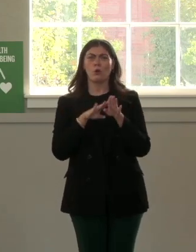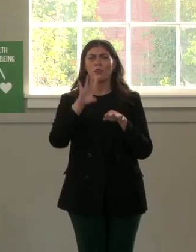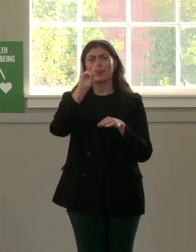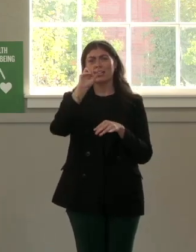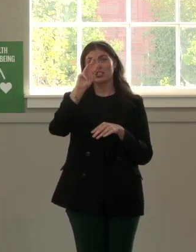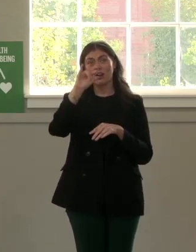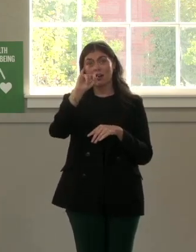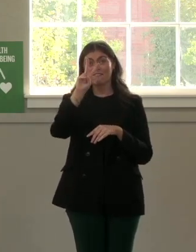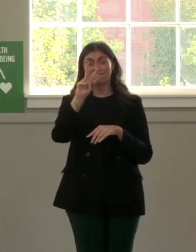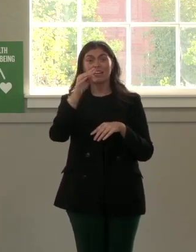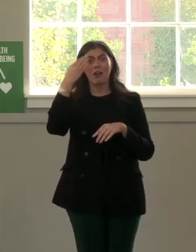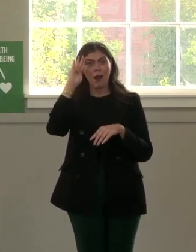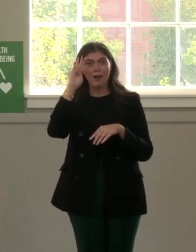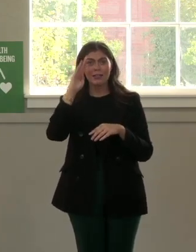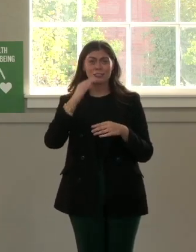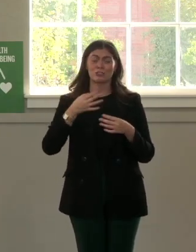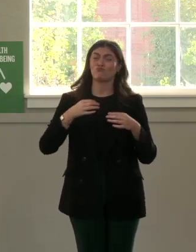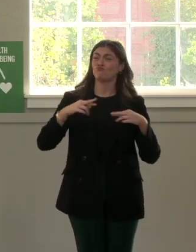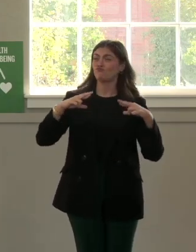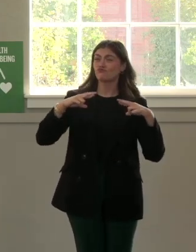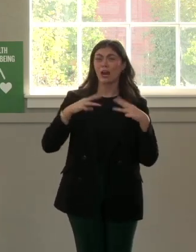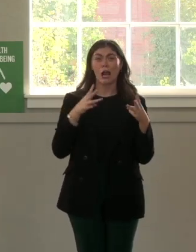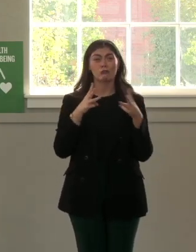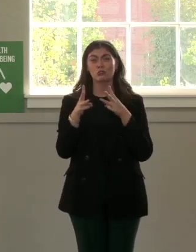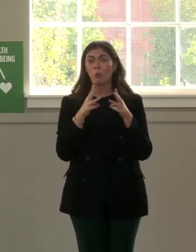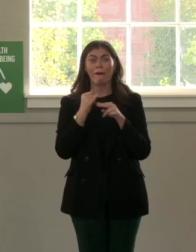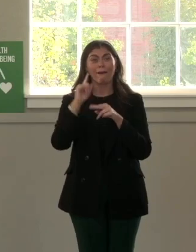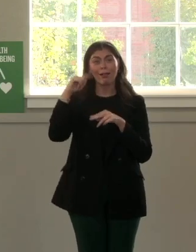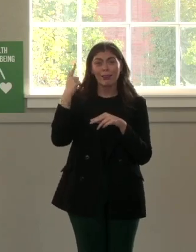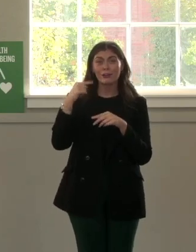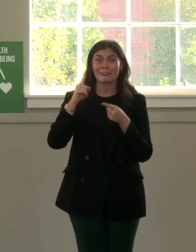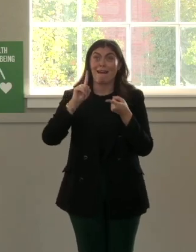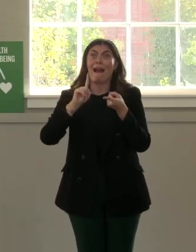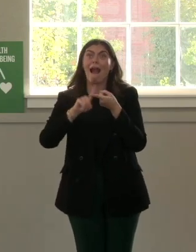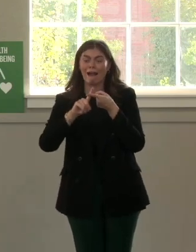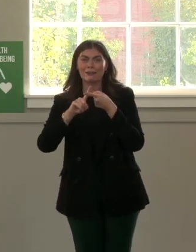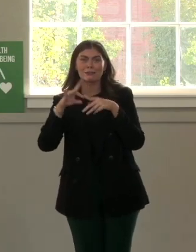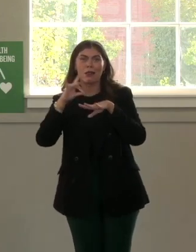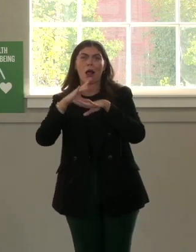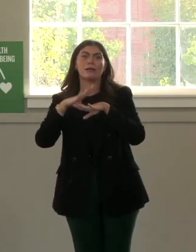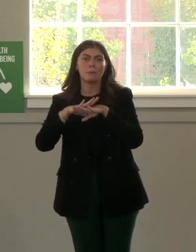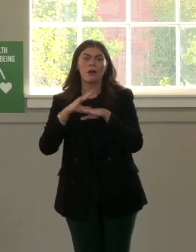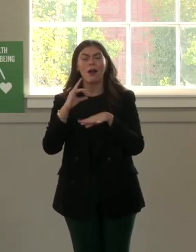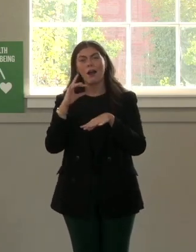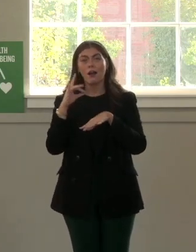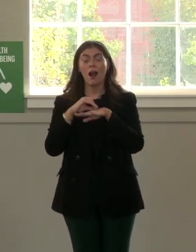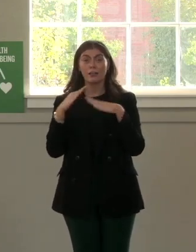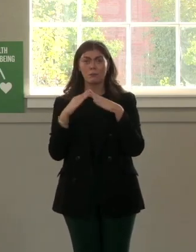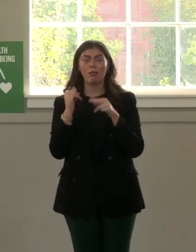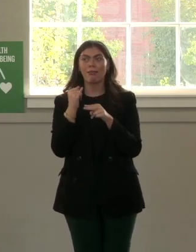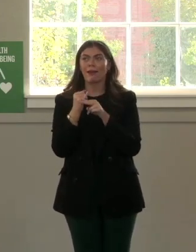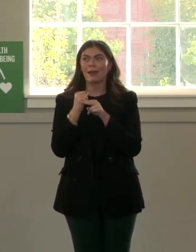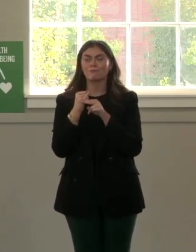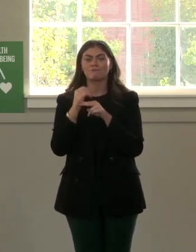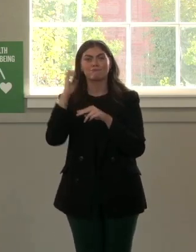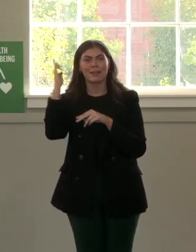Proud to work at 1616 Street London. And also just nursing hospital. Yes, I've written a book. But